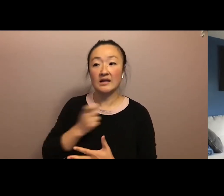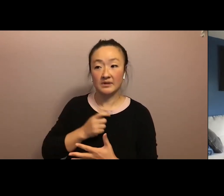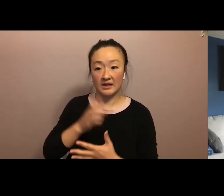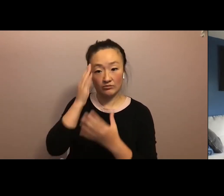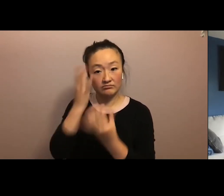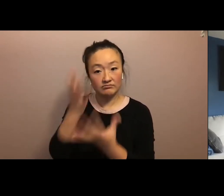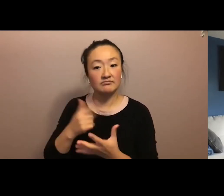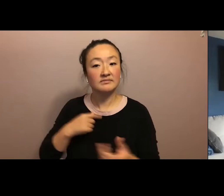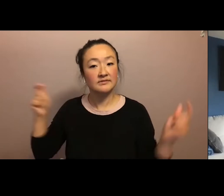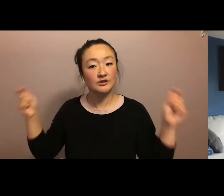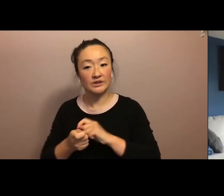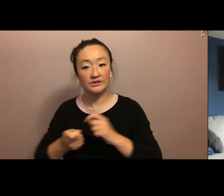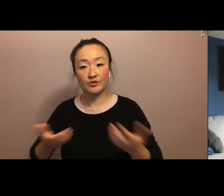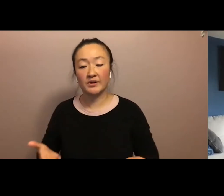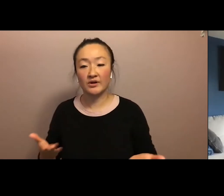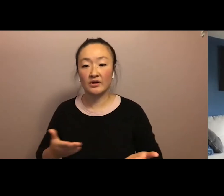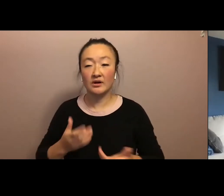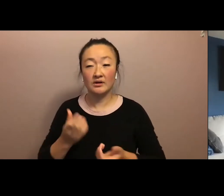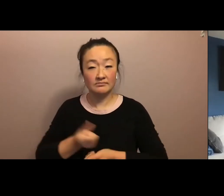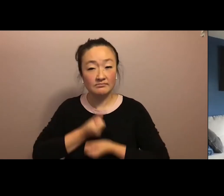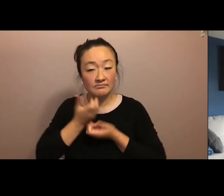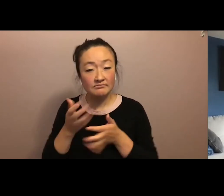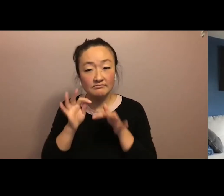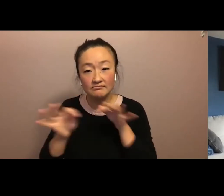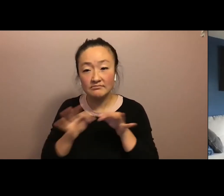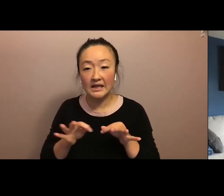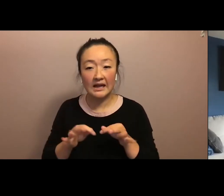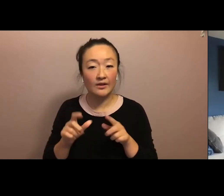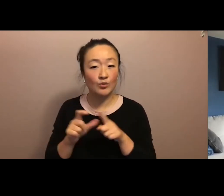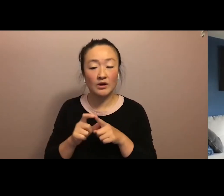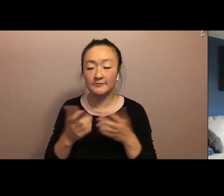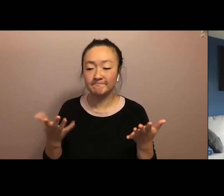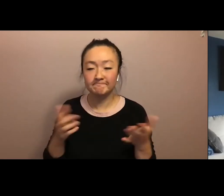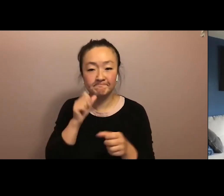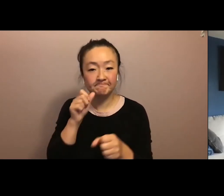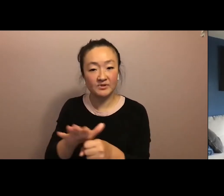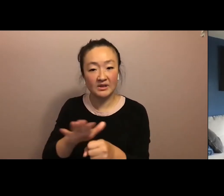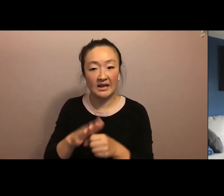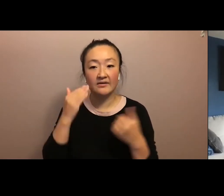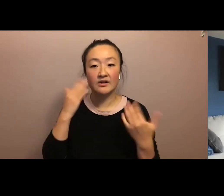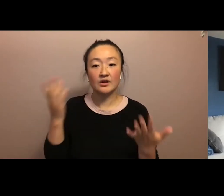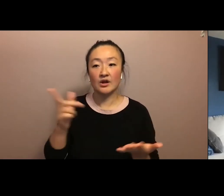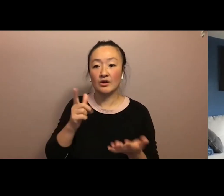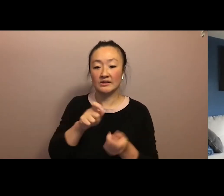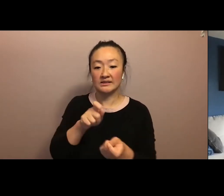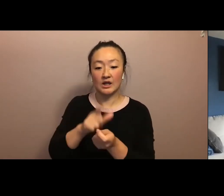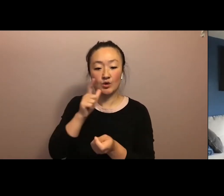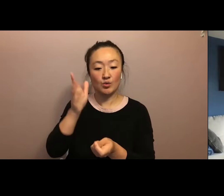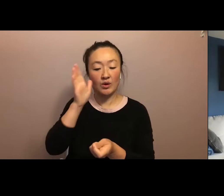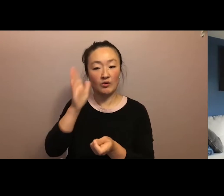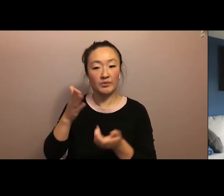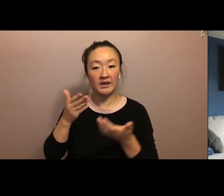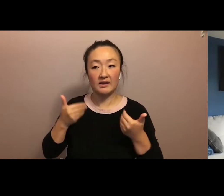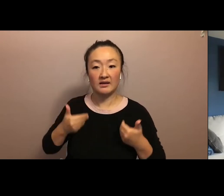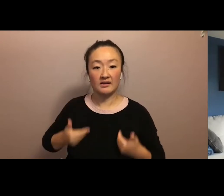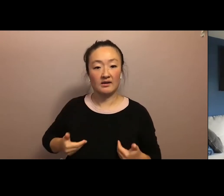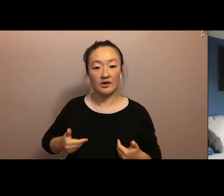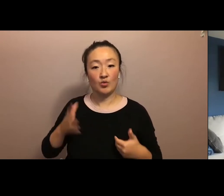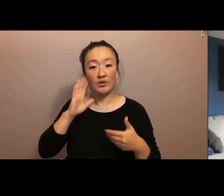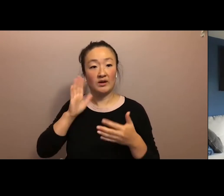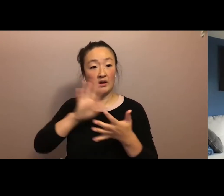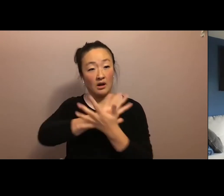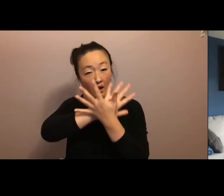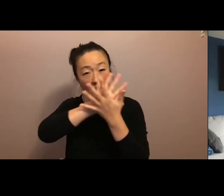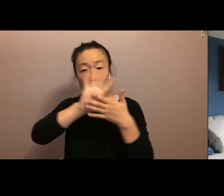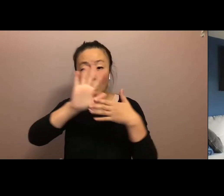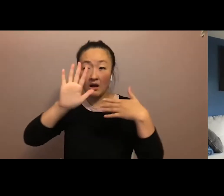but I won't have the words to quite explain, I will say, I don't know exactly who I will be when this ends. I don't know exactly